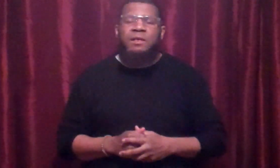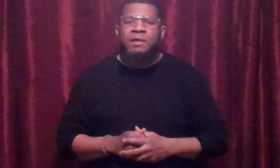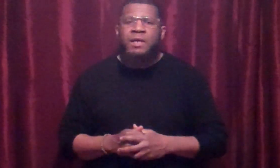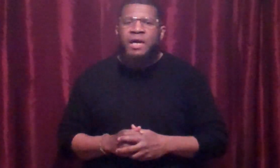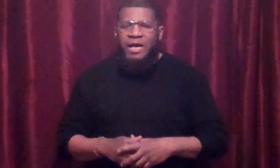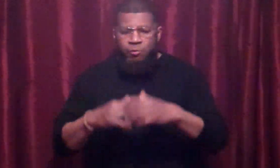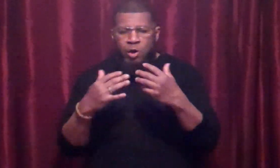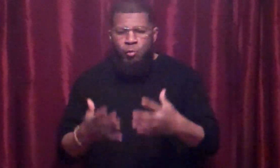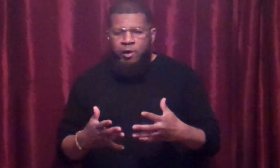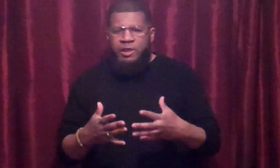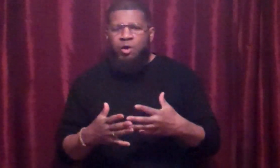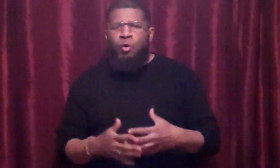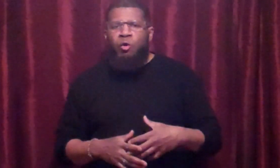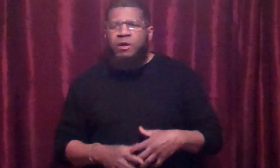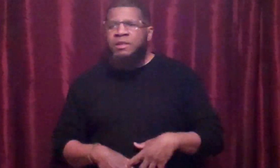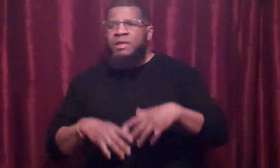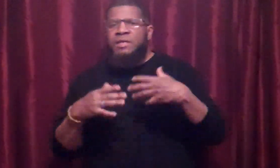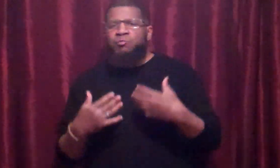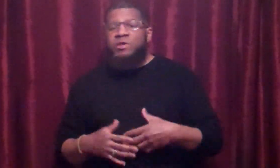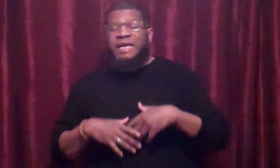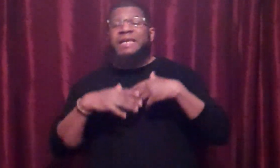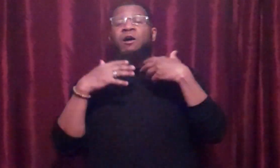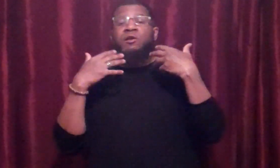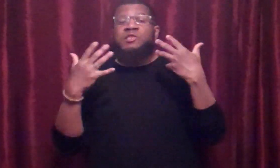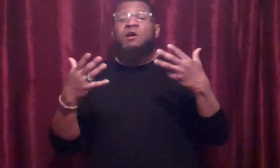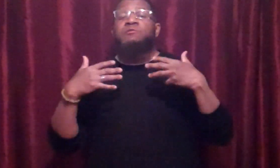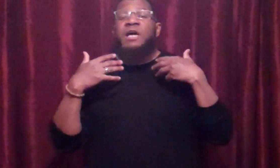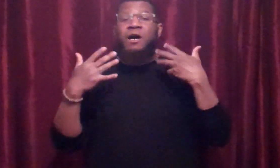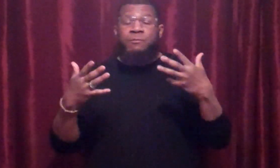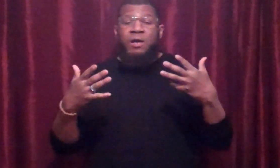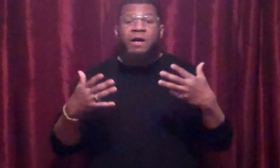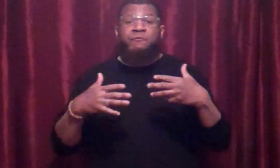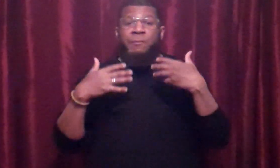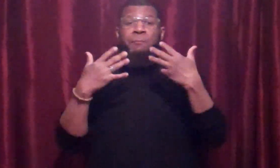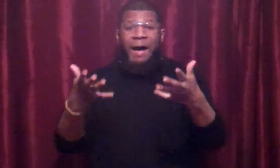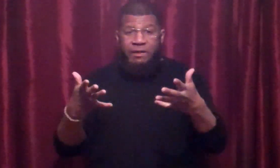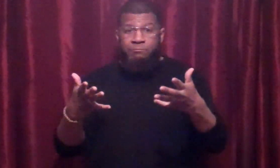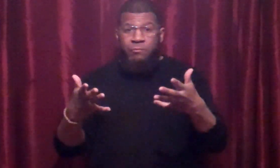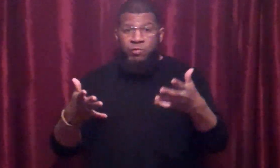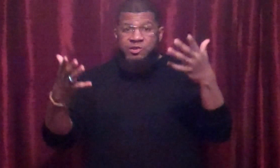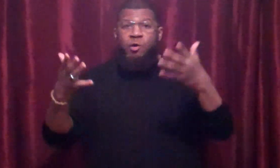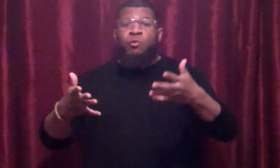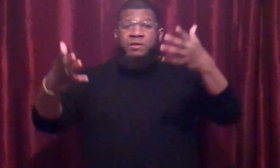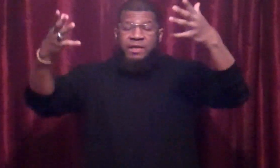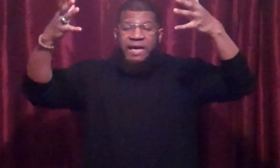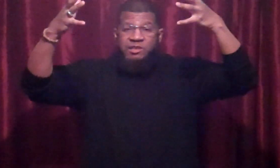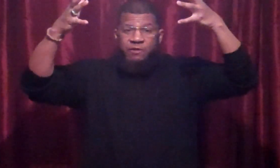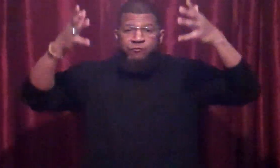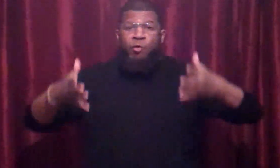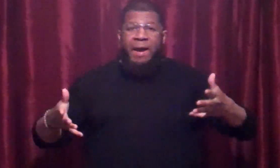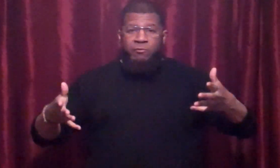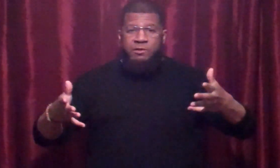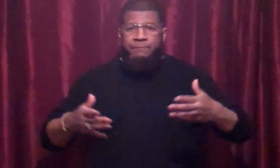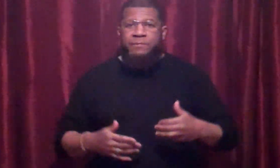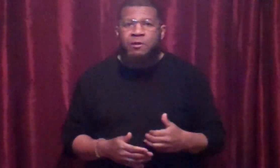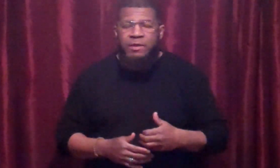and we're working on getting ourselves up from the bottom when someone has a full mount. Okay.